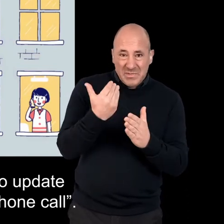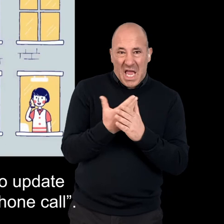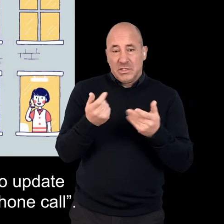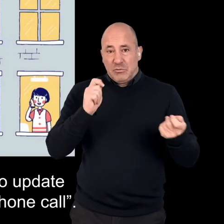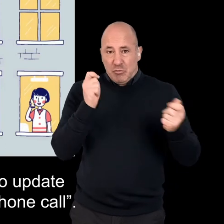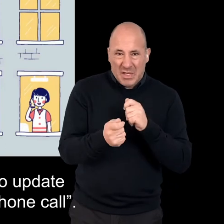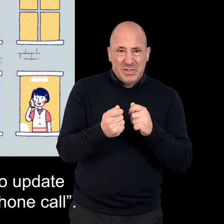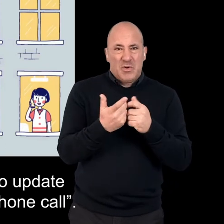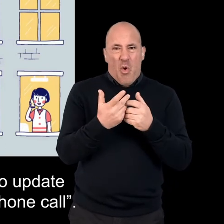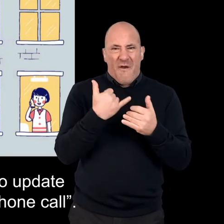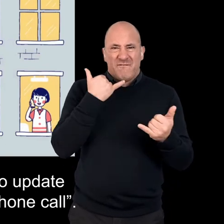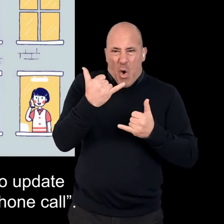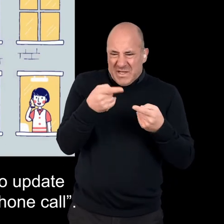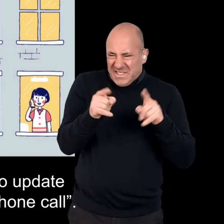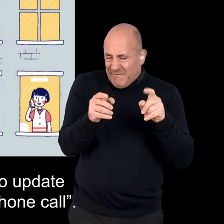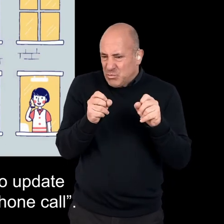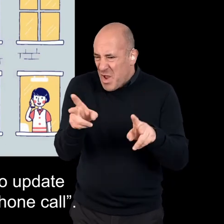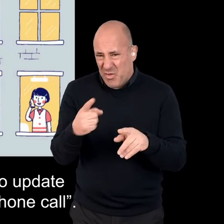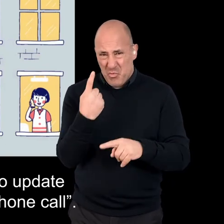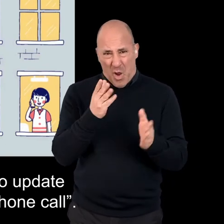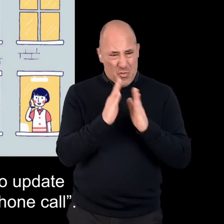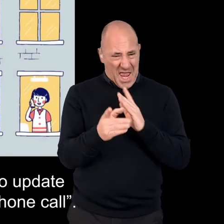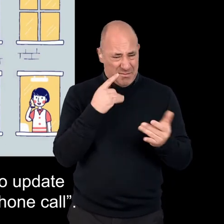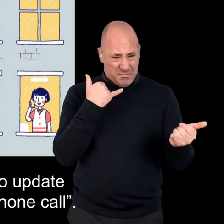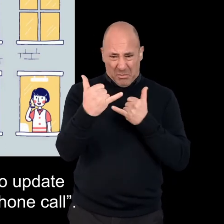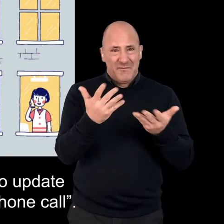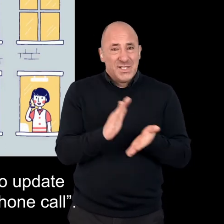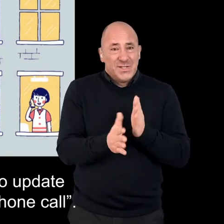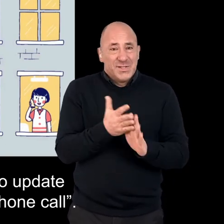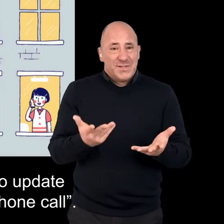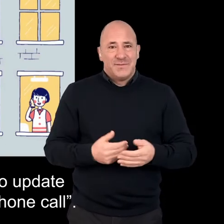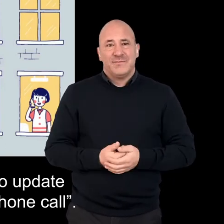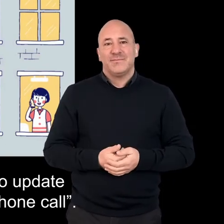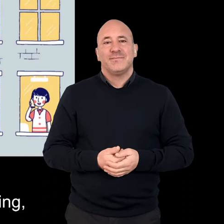there is no update on a phone and there is no version of a phone call.